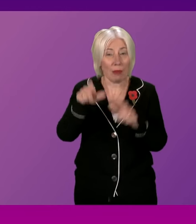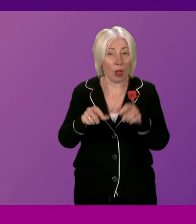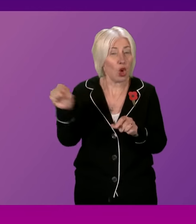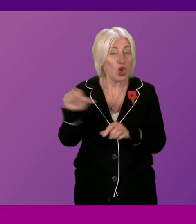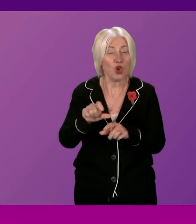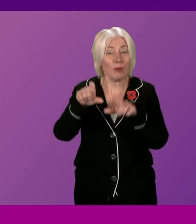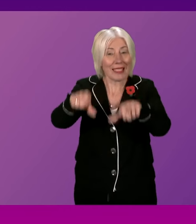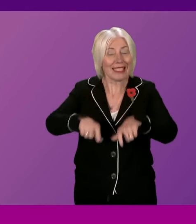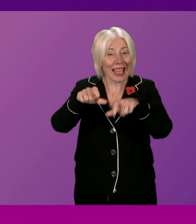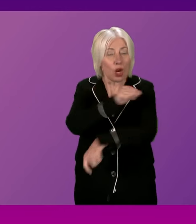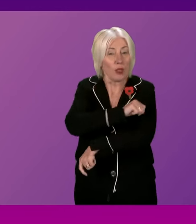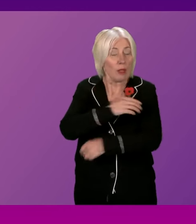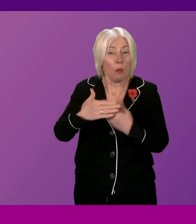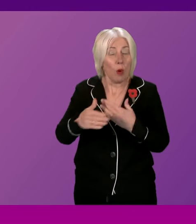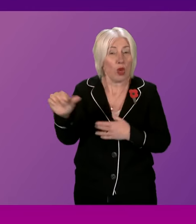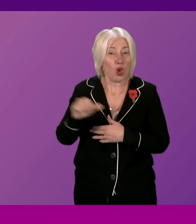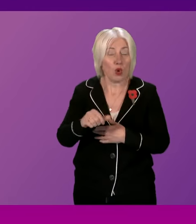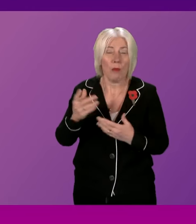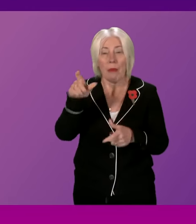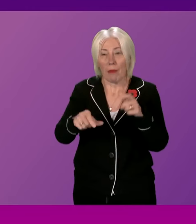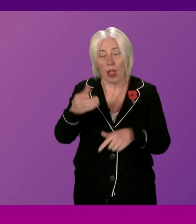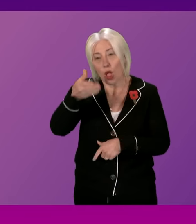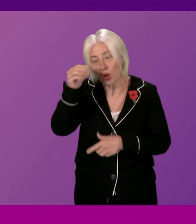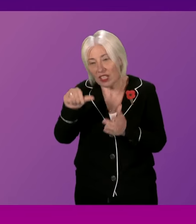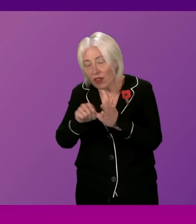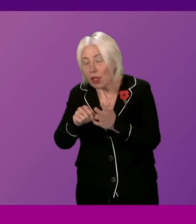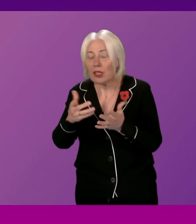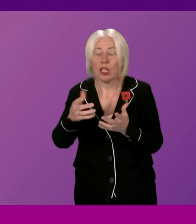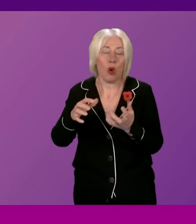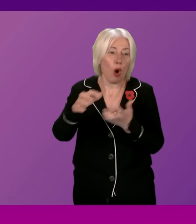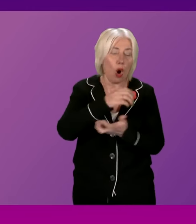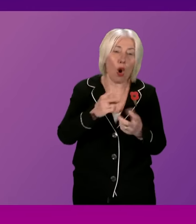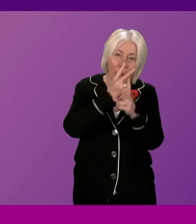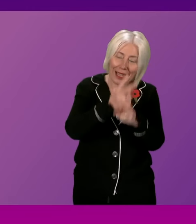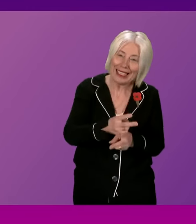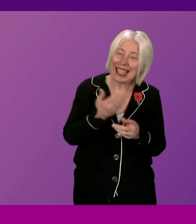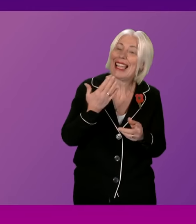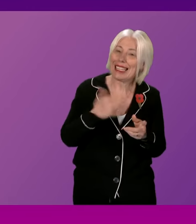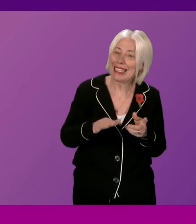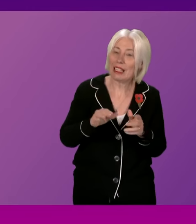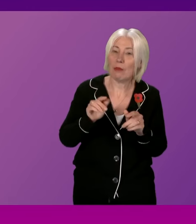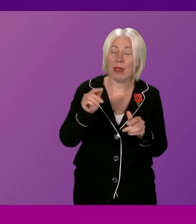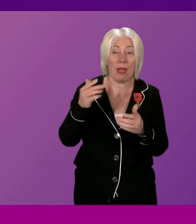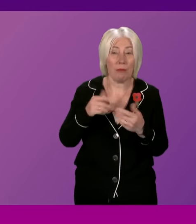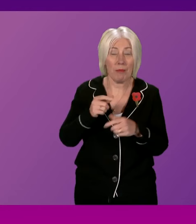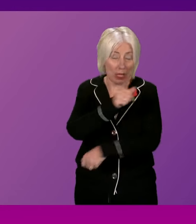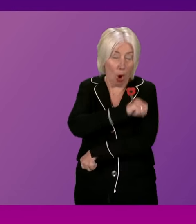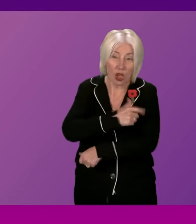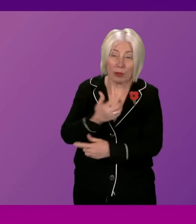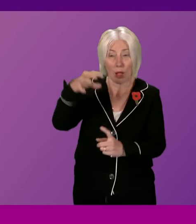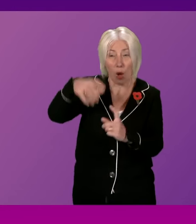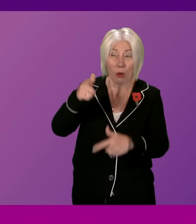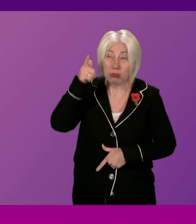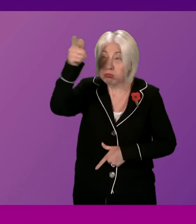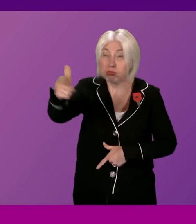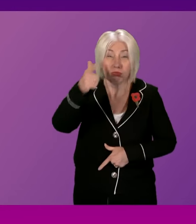-of-area placements experienced by people with learning disabilities and complex care needs. What have we done? I can ensure that we get a fuller answer to